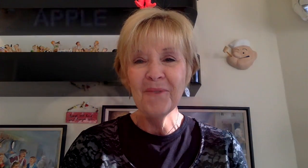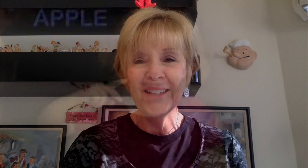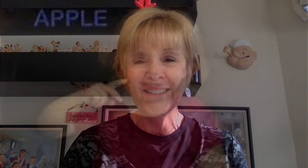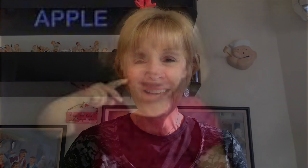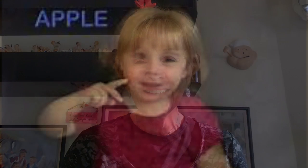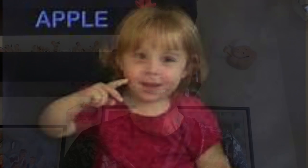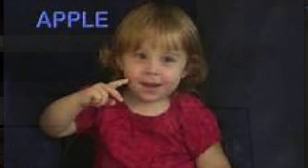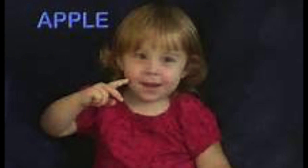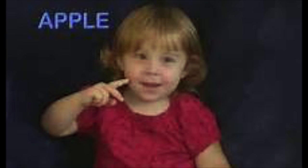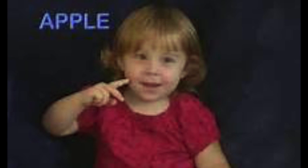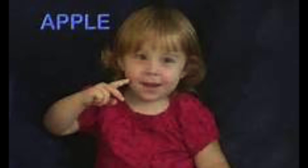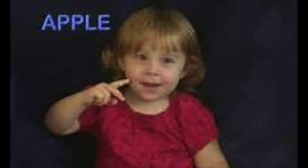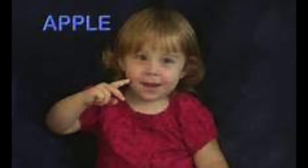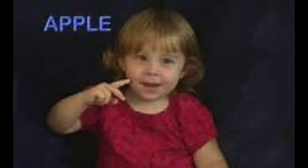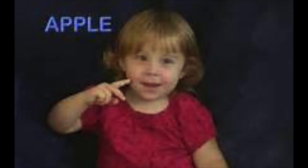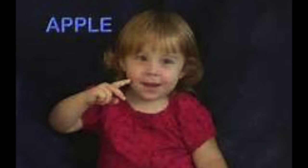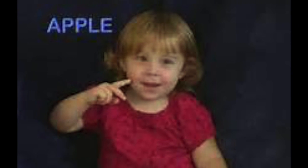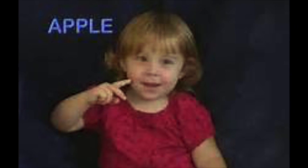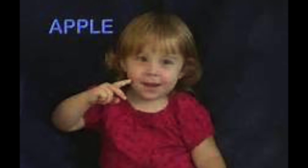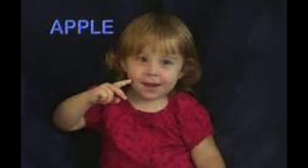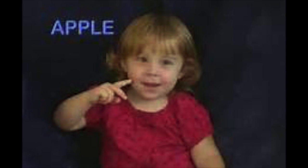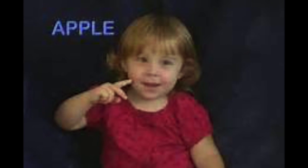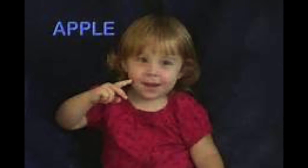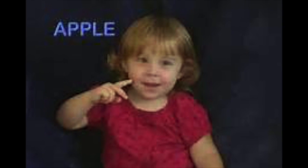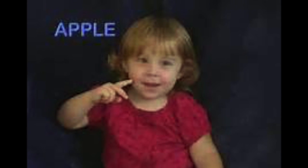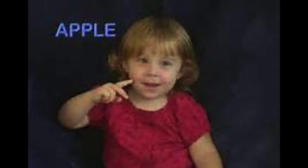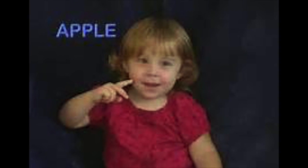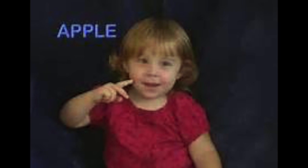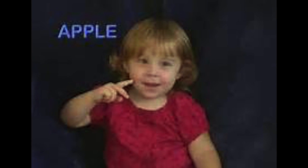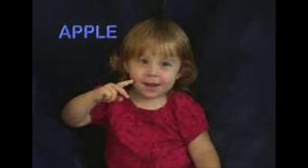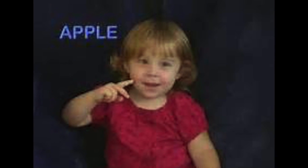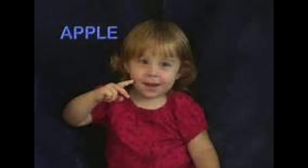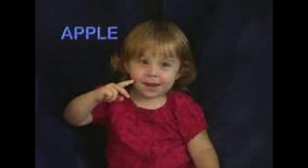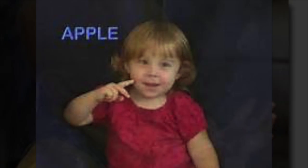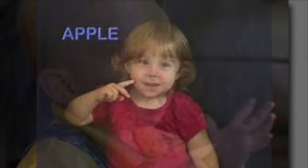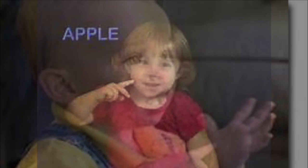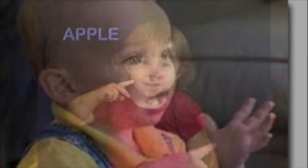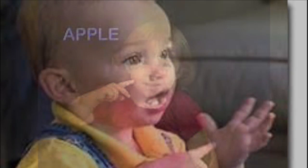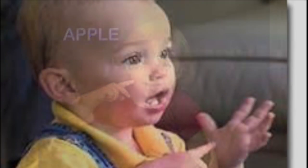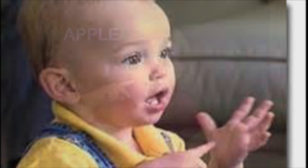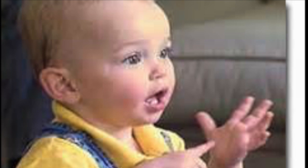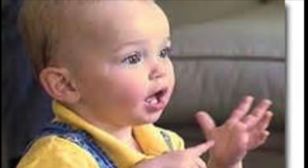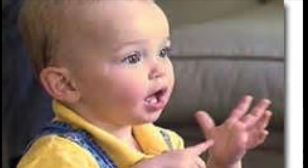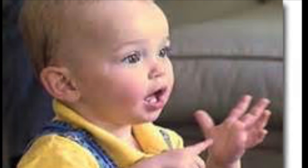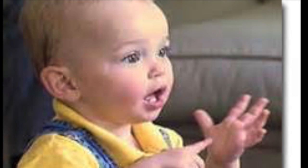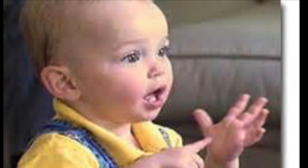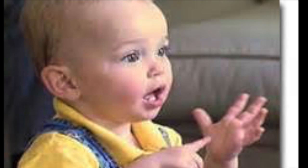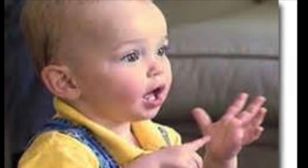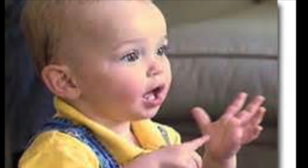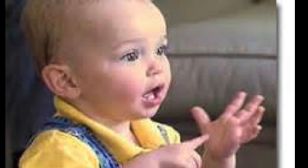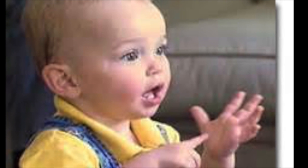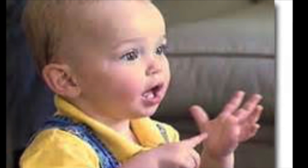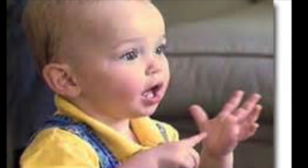Wednesday. W, X, Y, and Z Now I know my